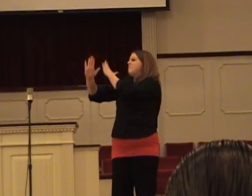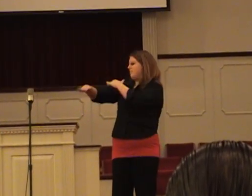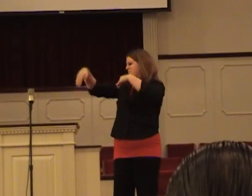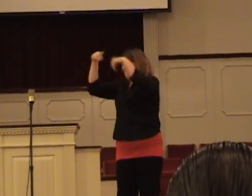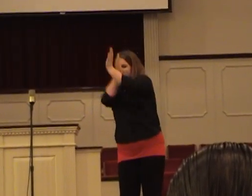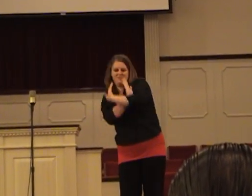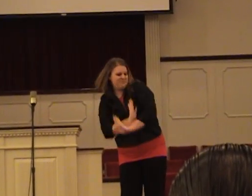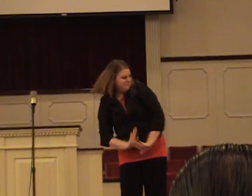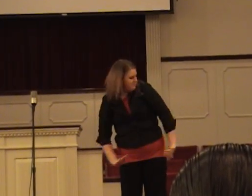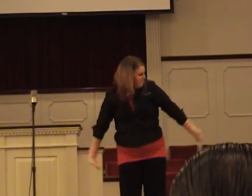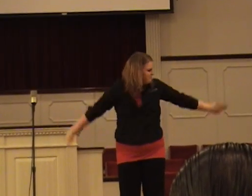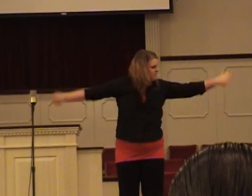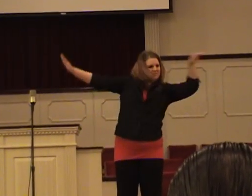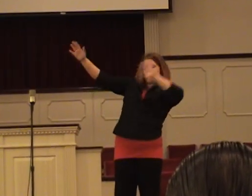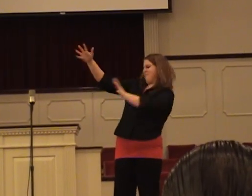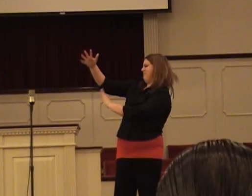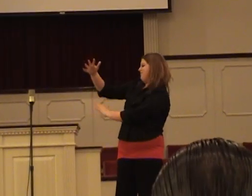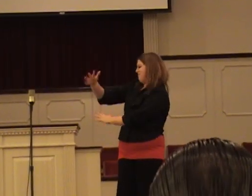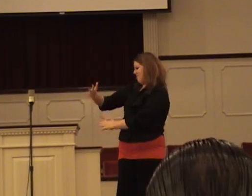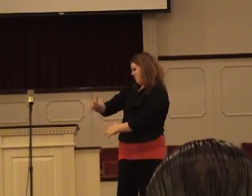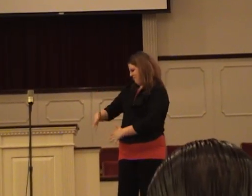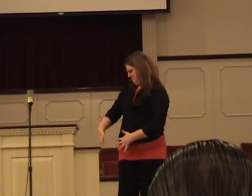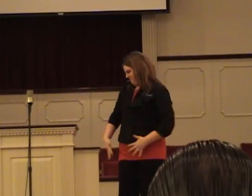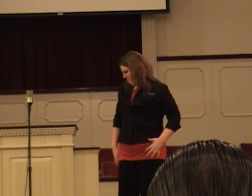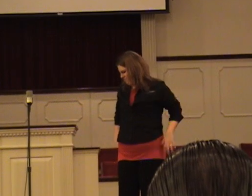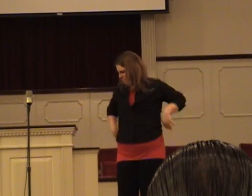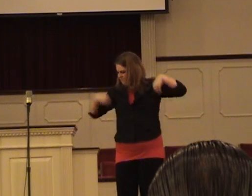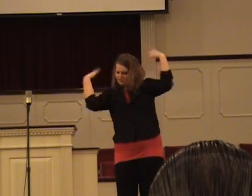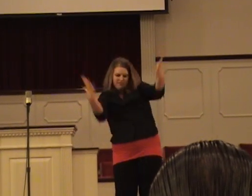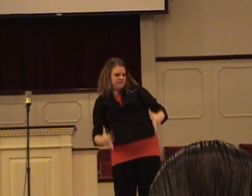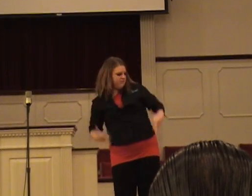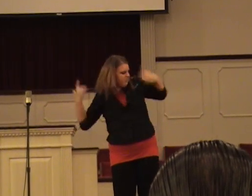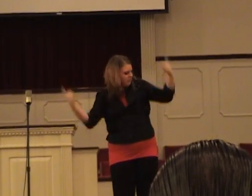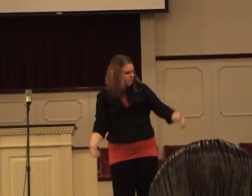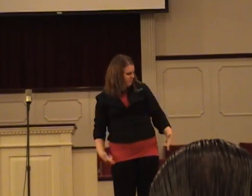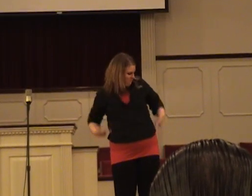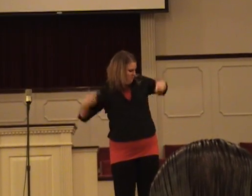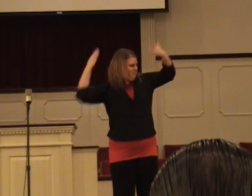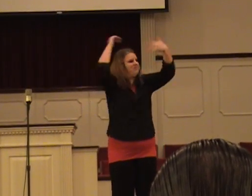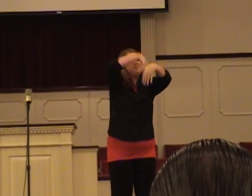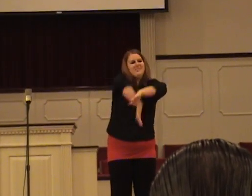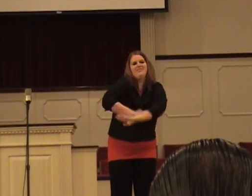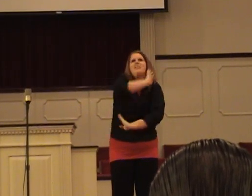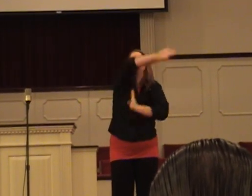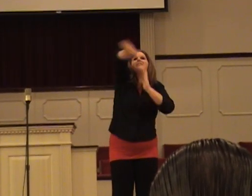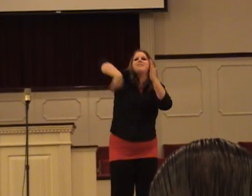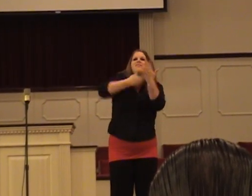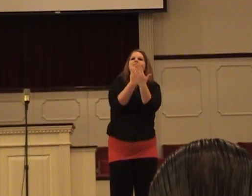hopeless And the breath of life Reign The word